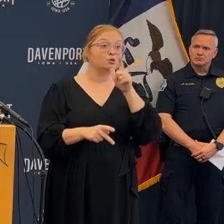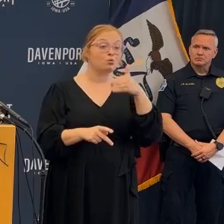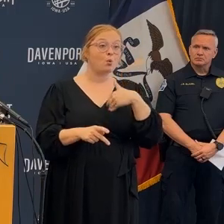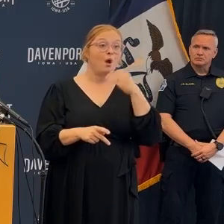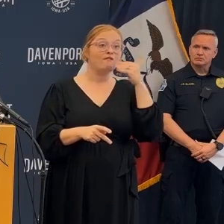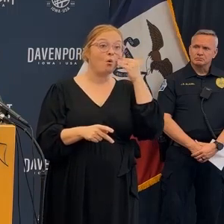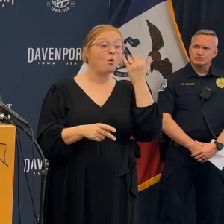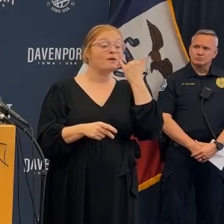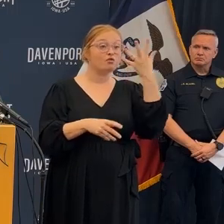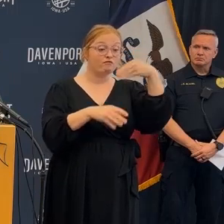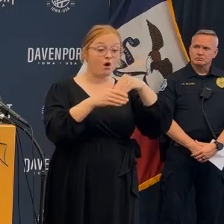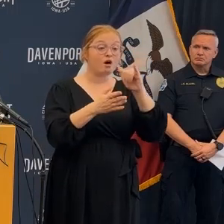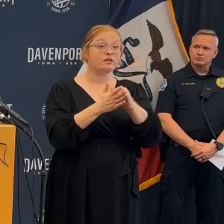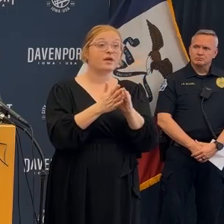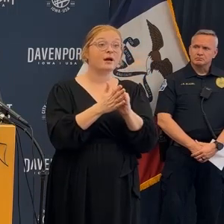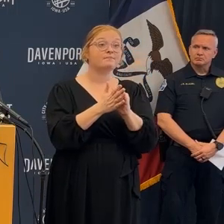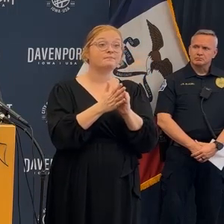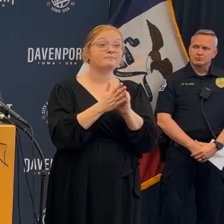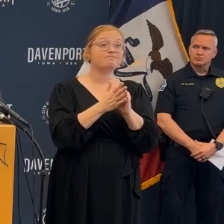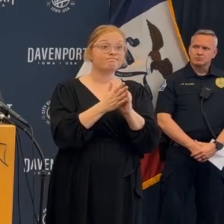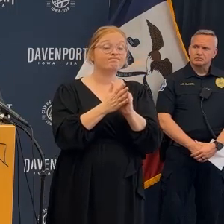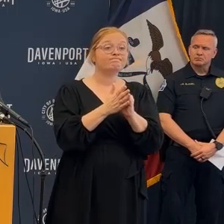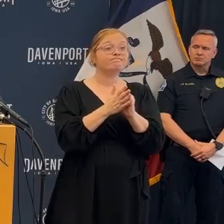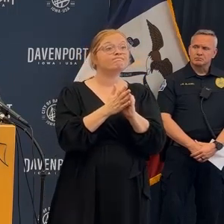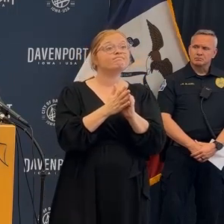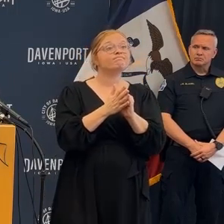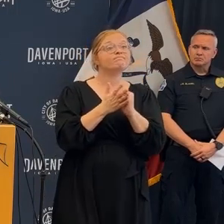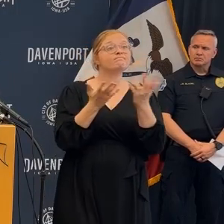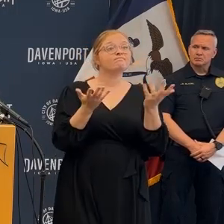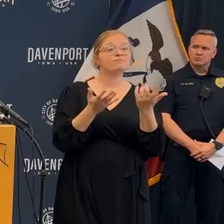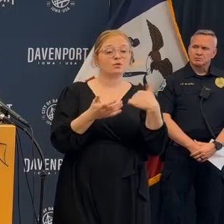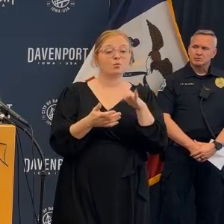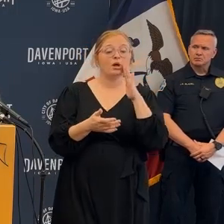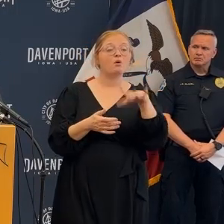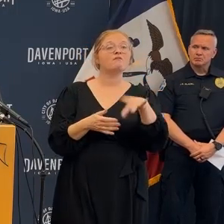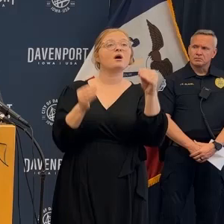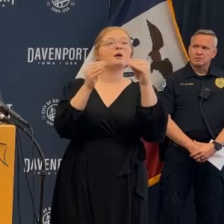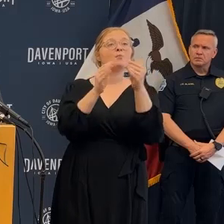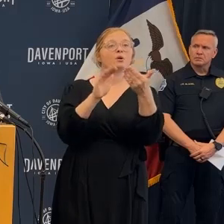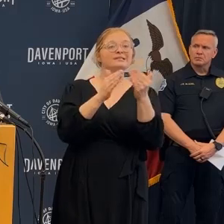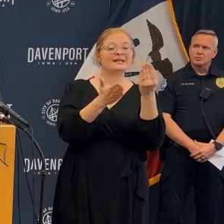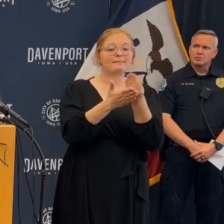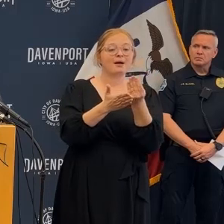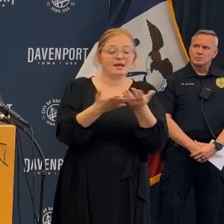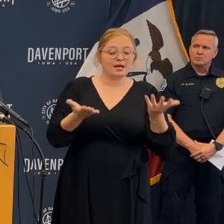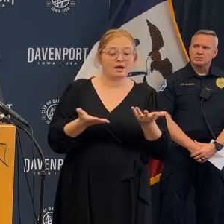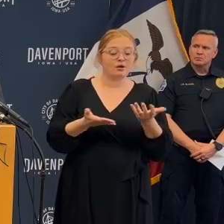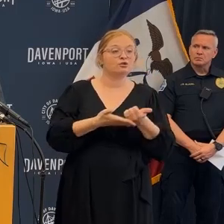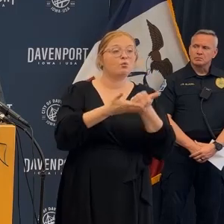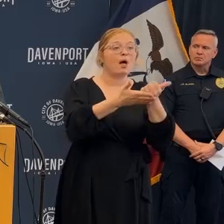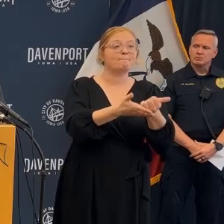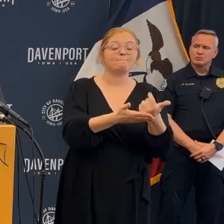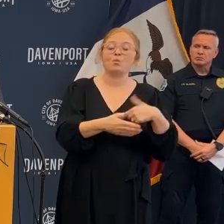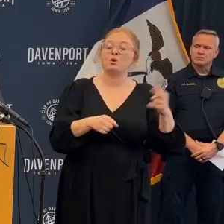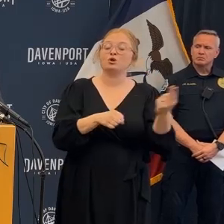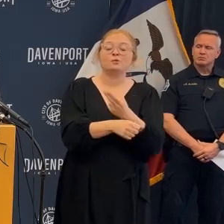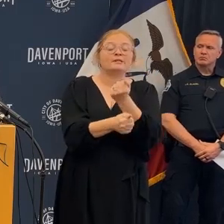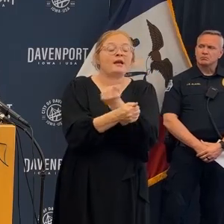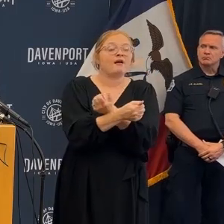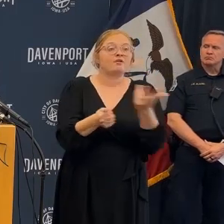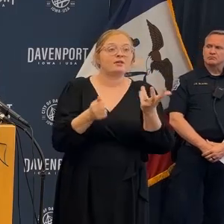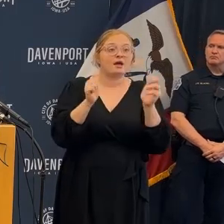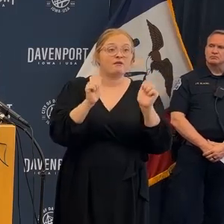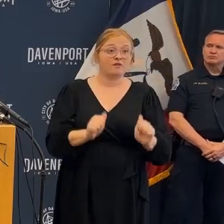days she has signed the declaration $5,500 per person per displaced based on if you were part of that